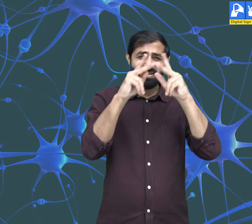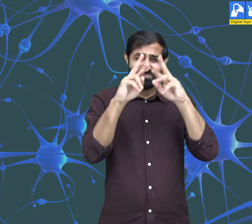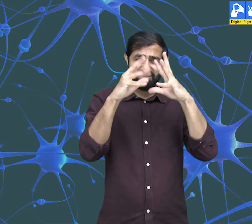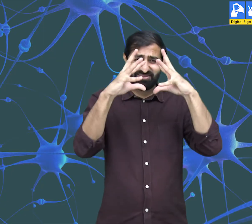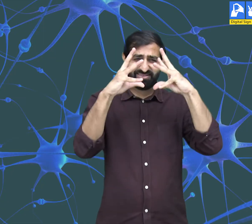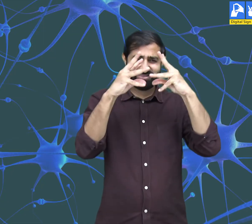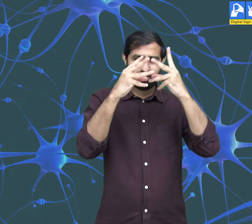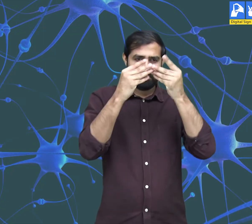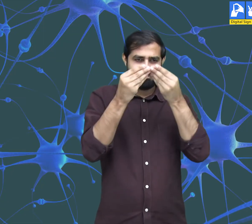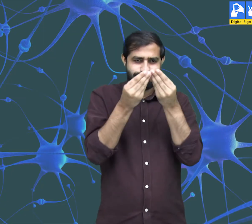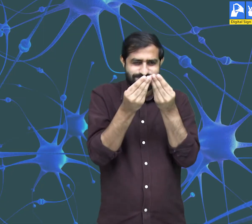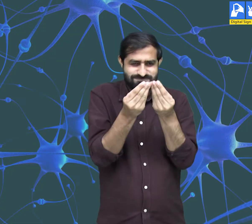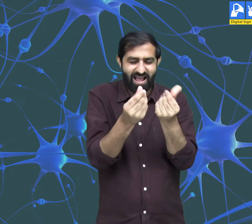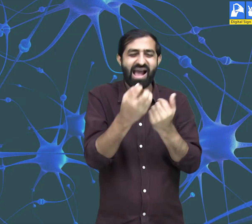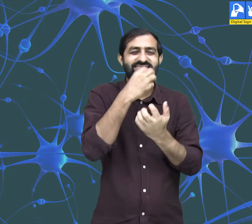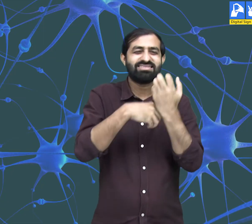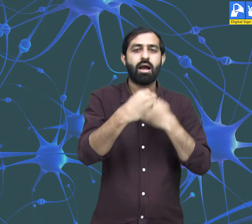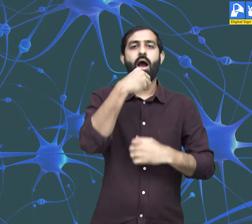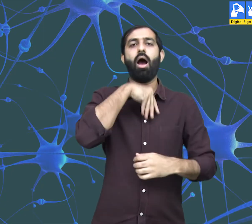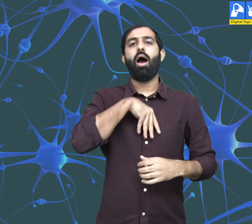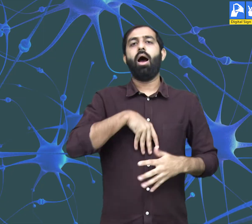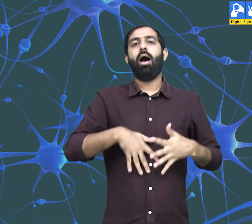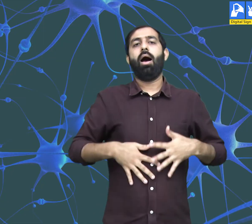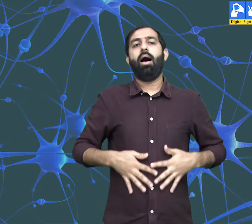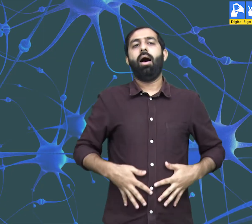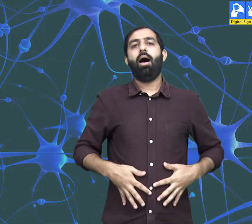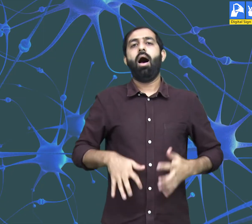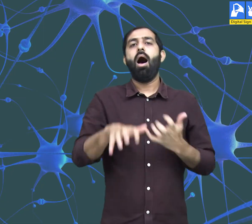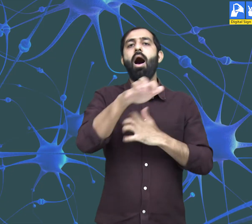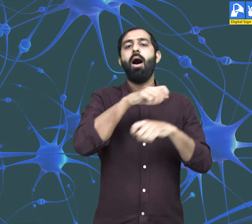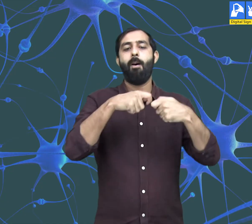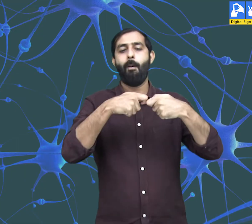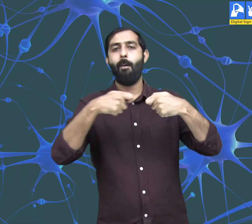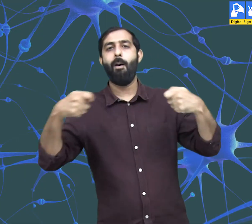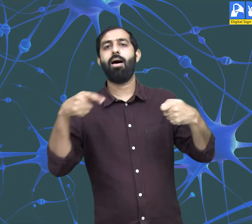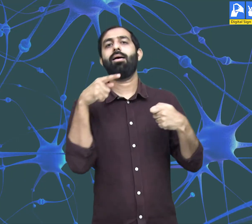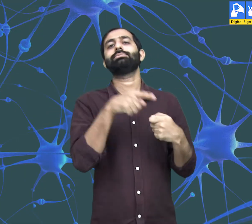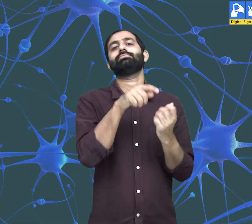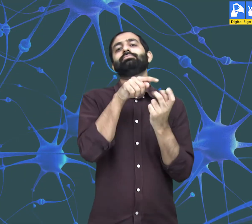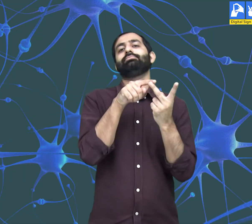Longer duration of chewing is needed to be able to digest their food.